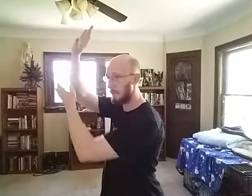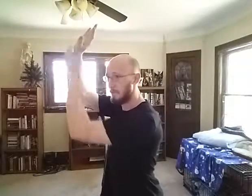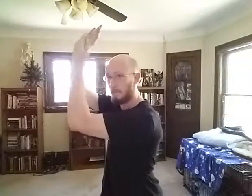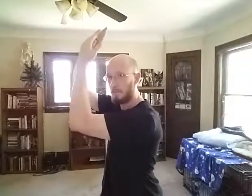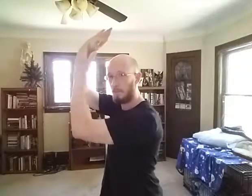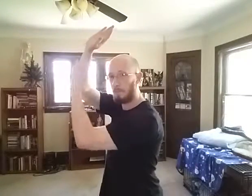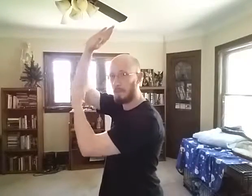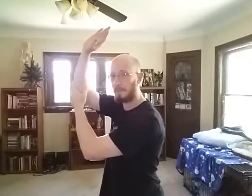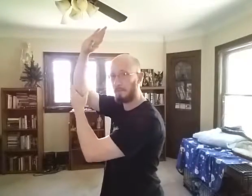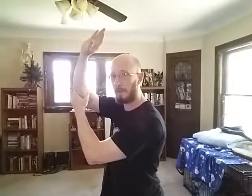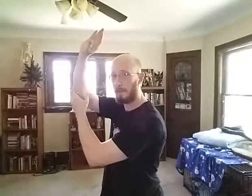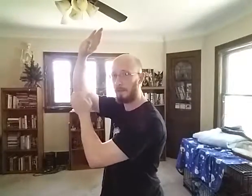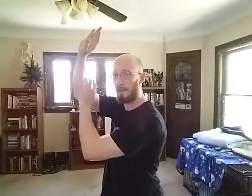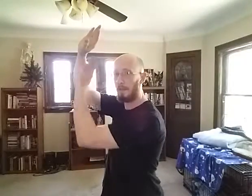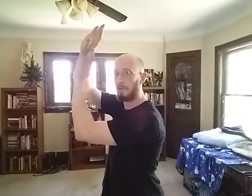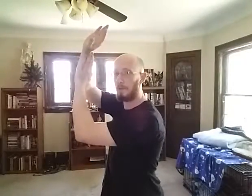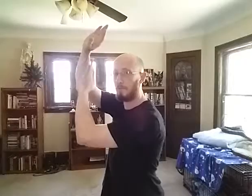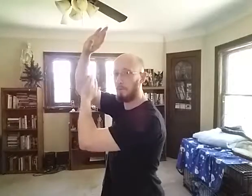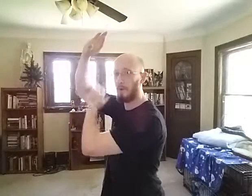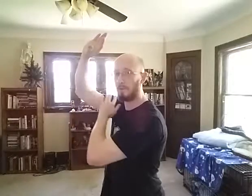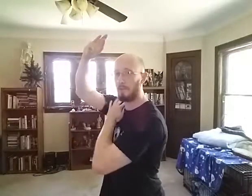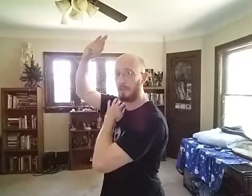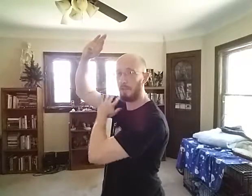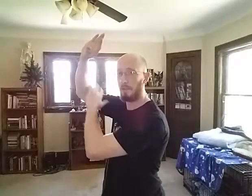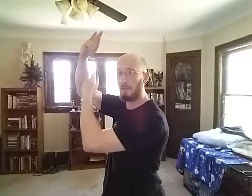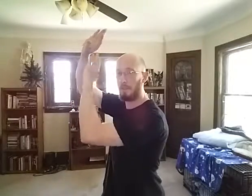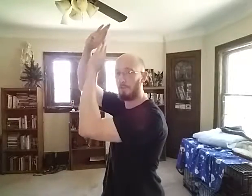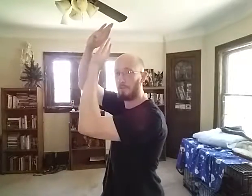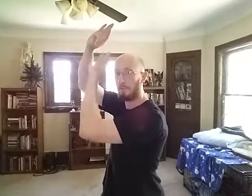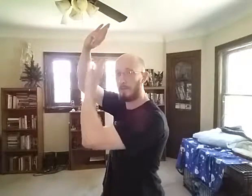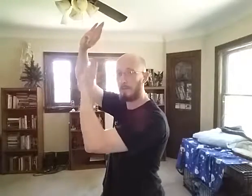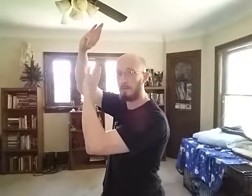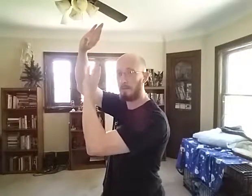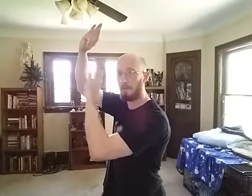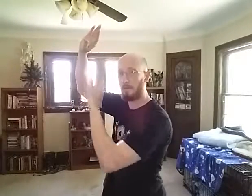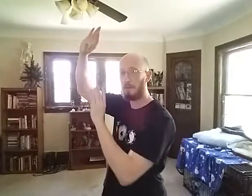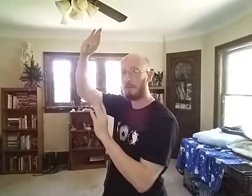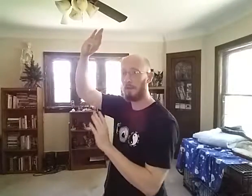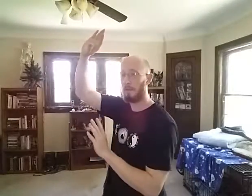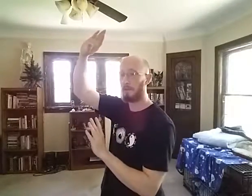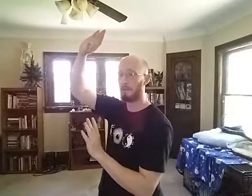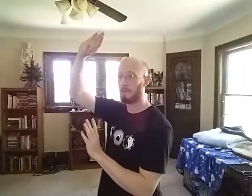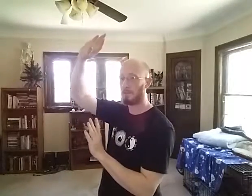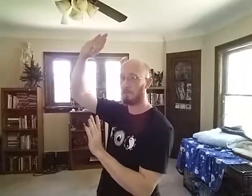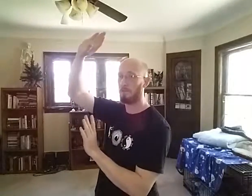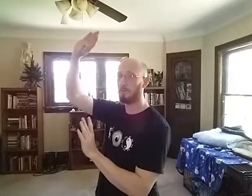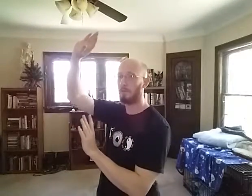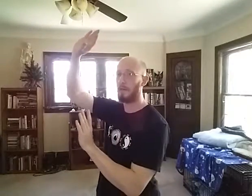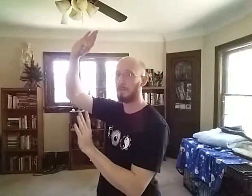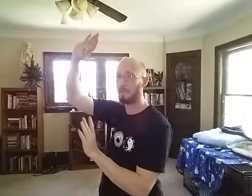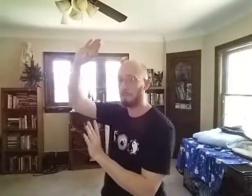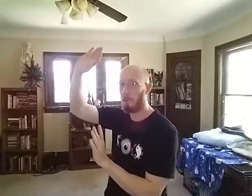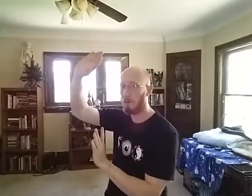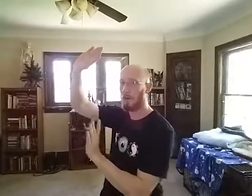So still protecting my head, still have the pung jing in through here. You can still neutralize and support,